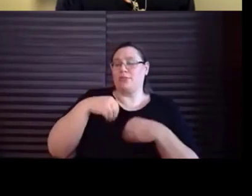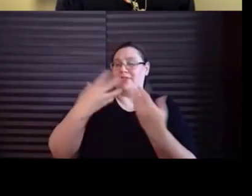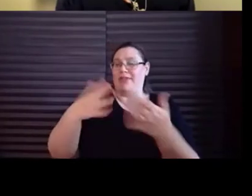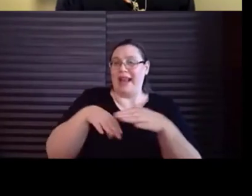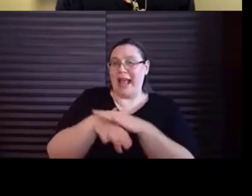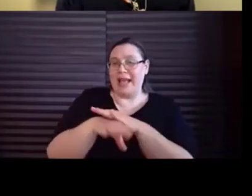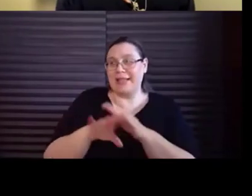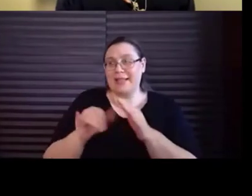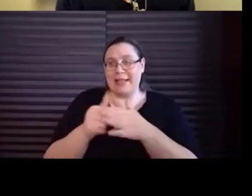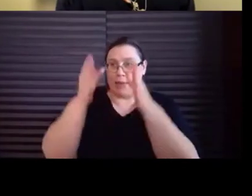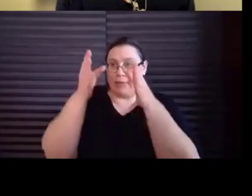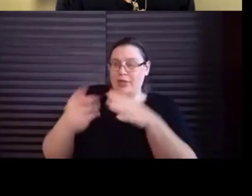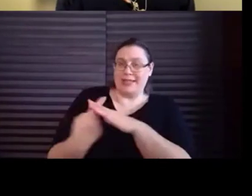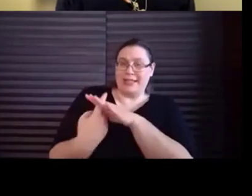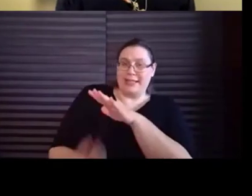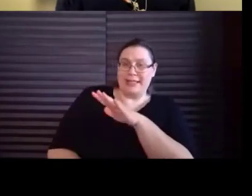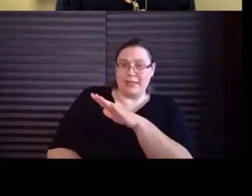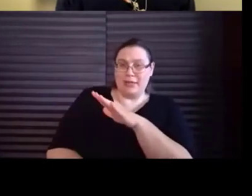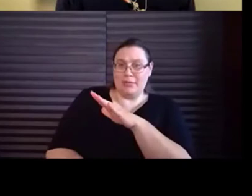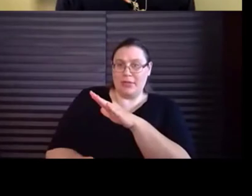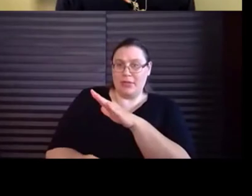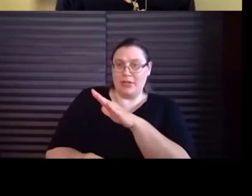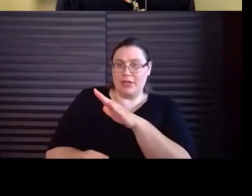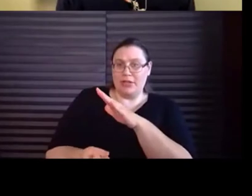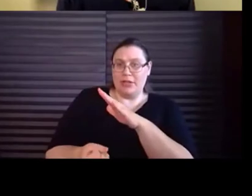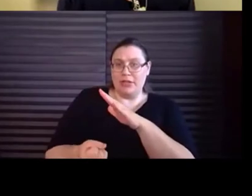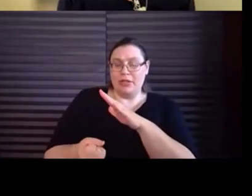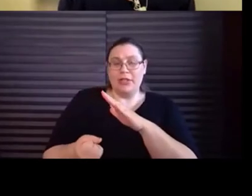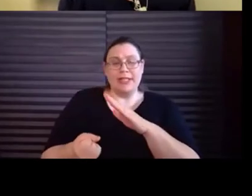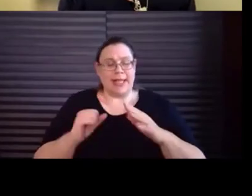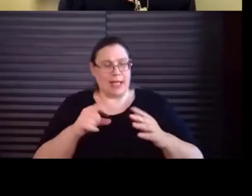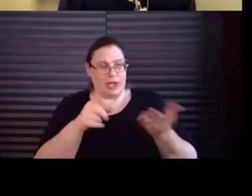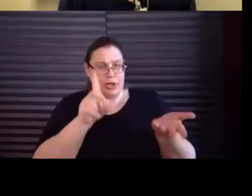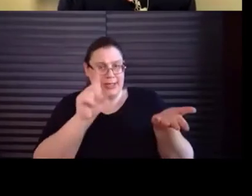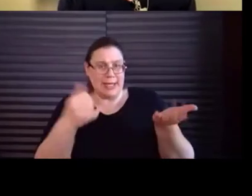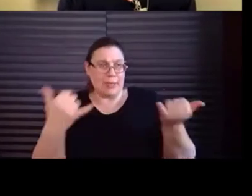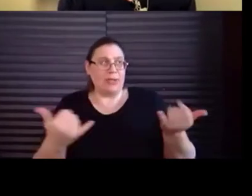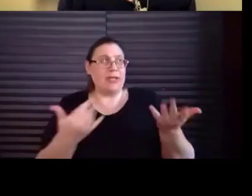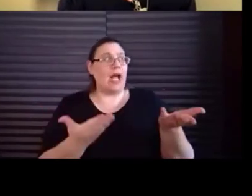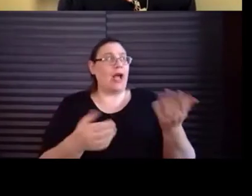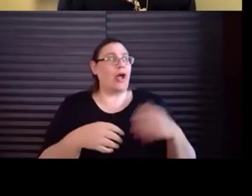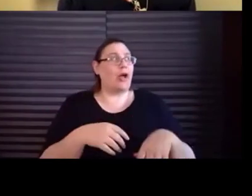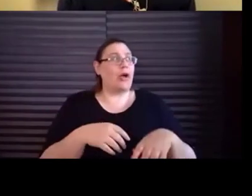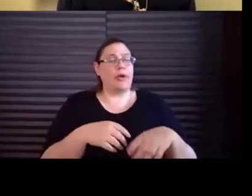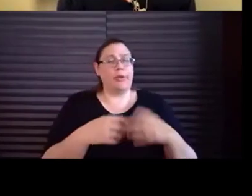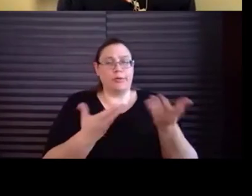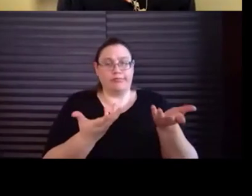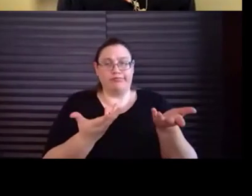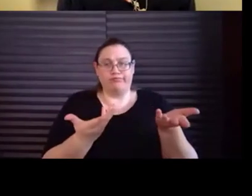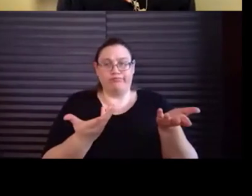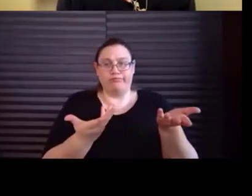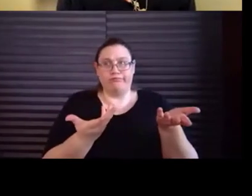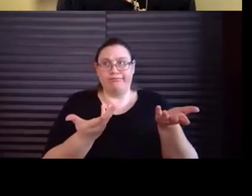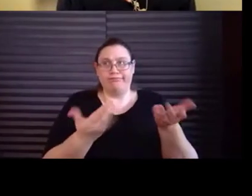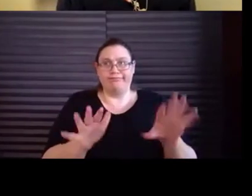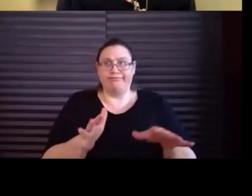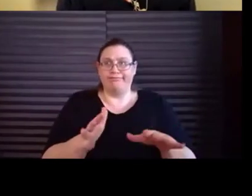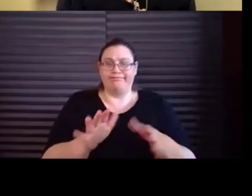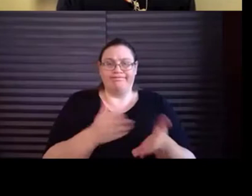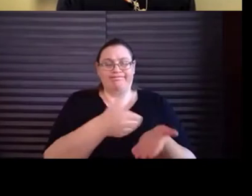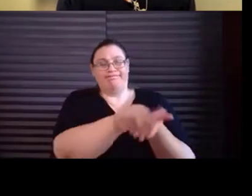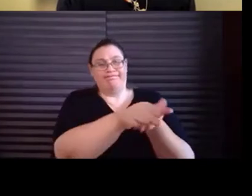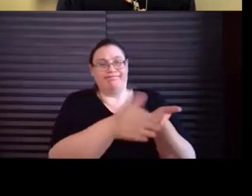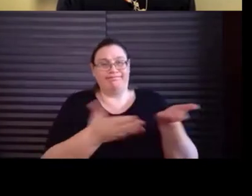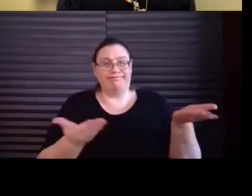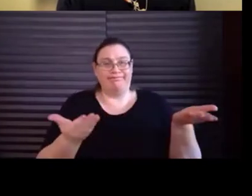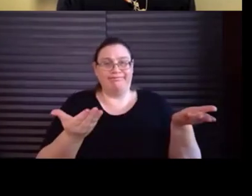music industry is like, oh, you're disabled now. You're, you know, let's go on. So the same thing with